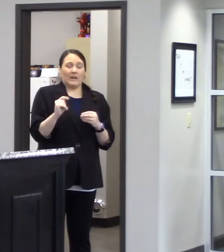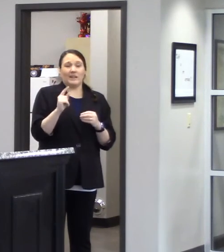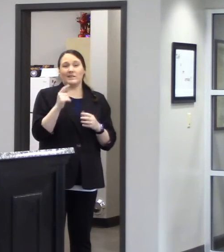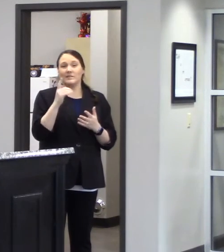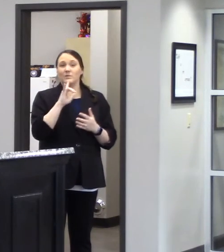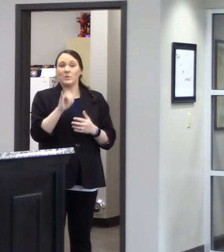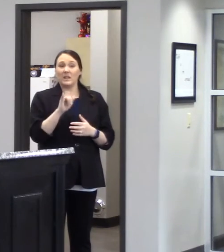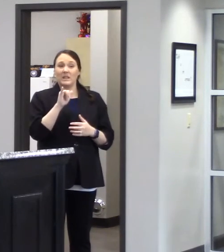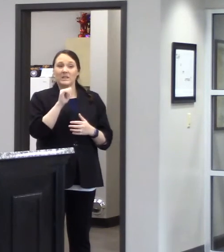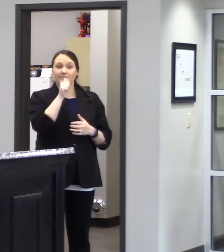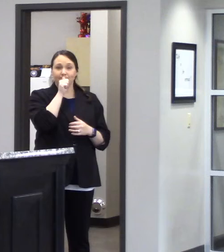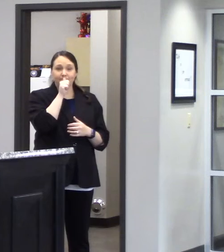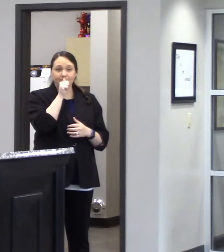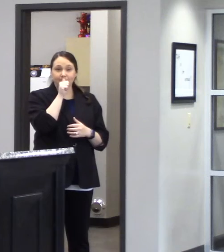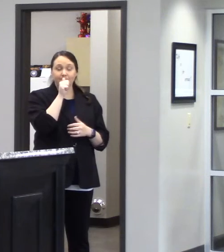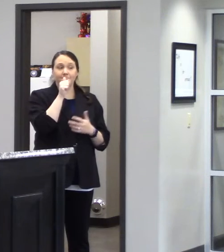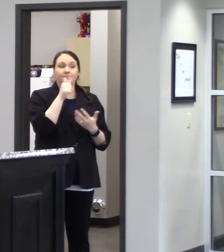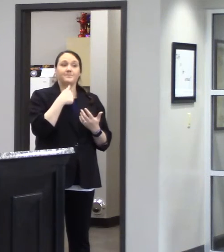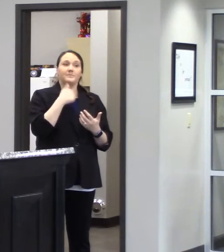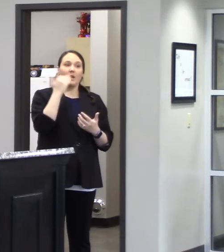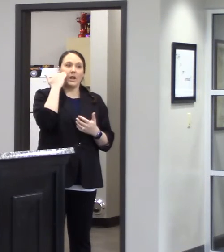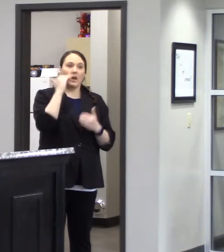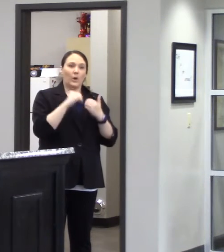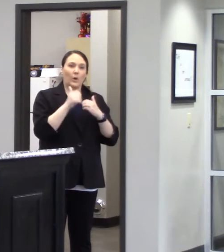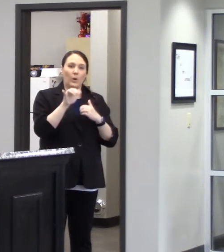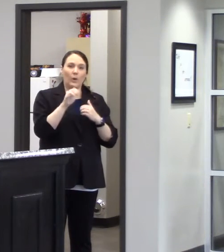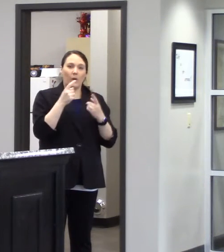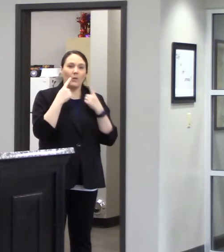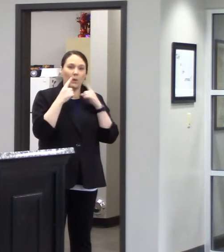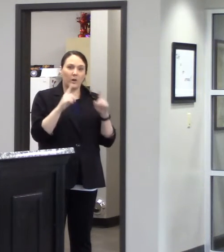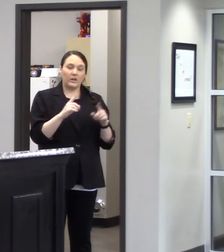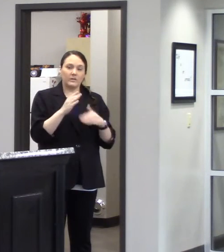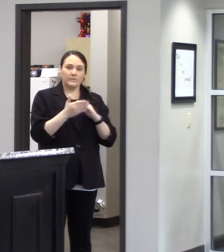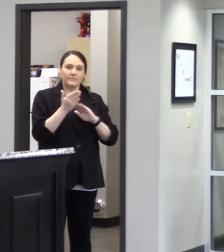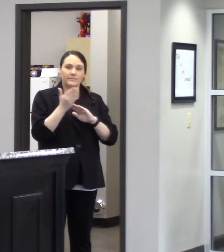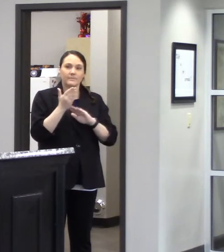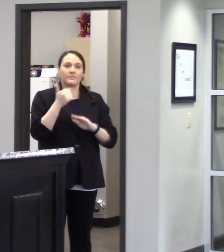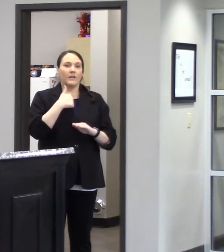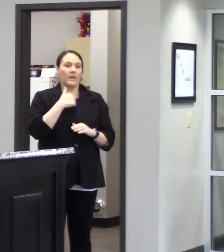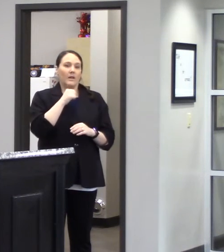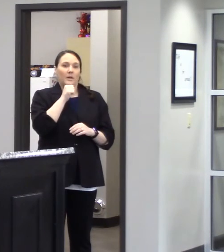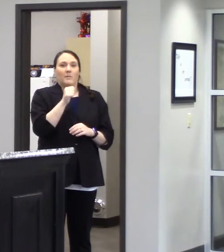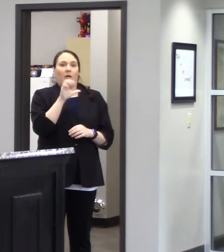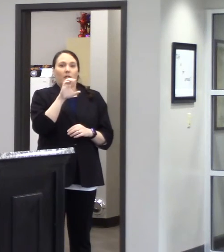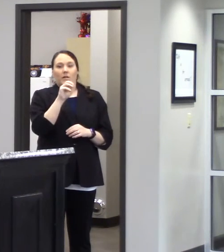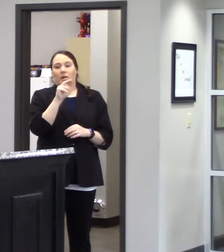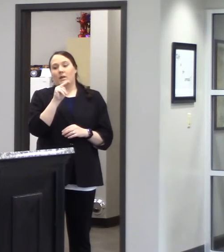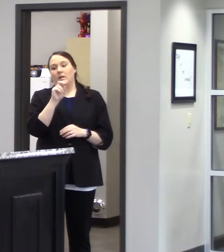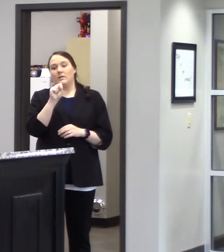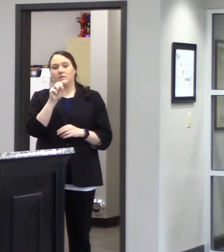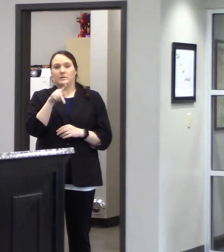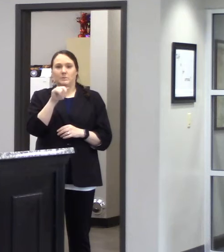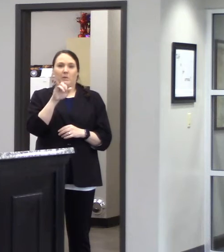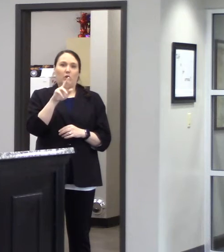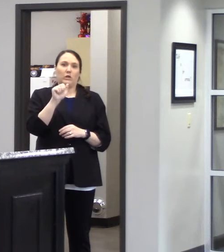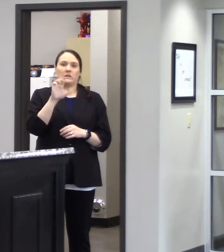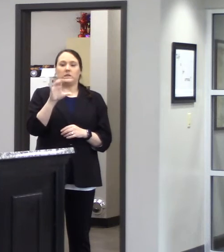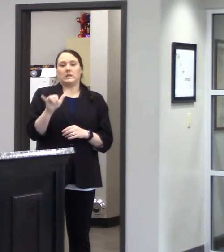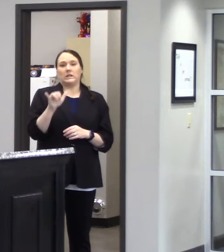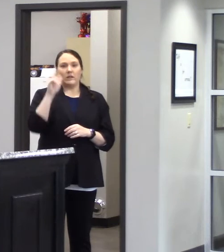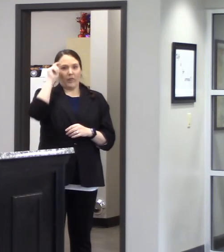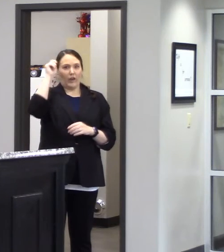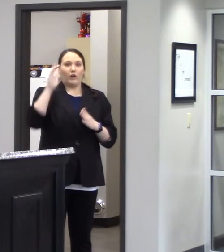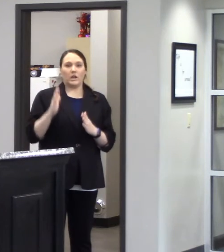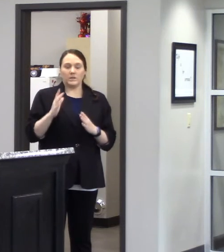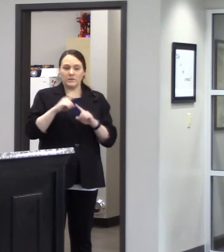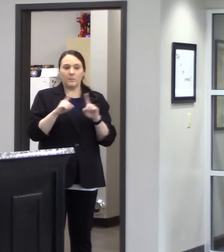it's anonymous i know how that works sometimes you hear i'm not a big conspiracy theorist either but you know that study came out and